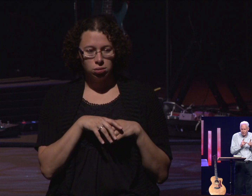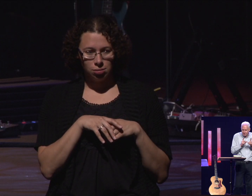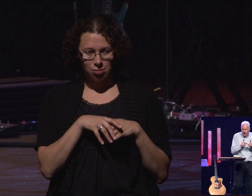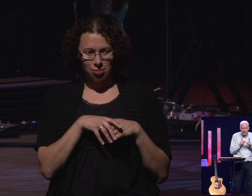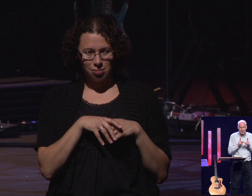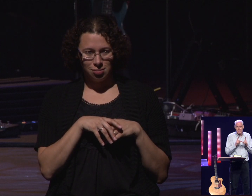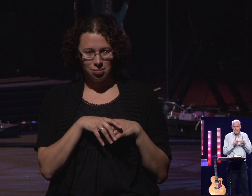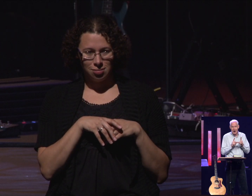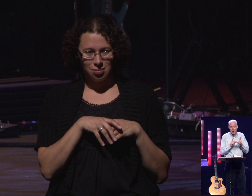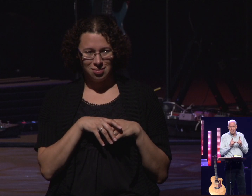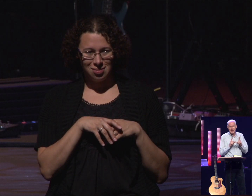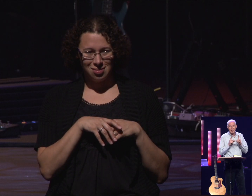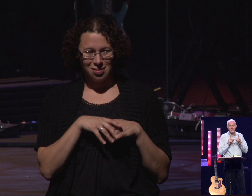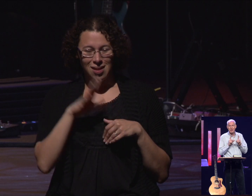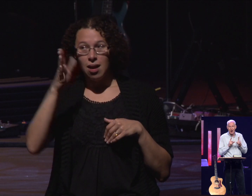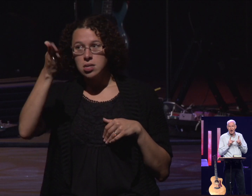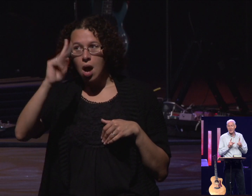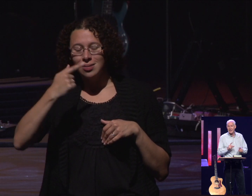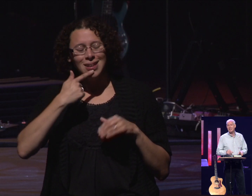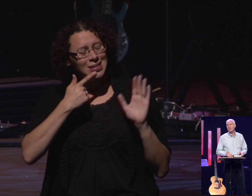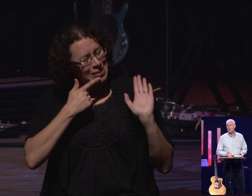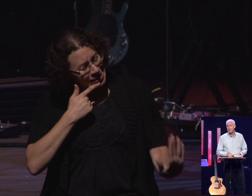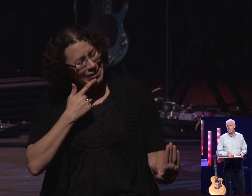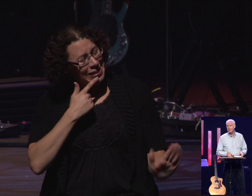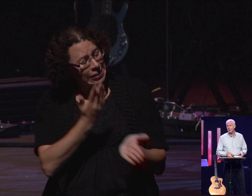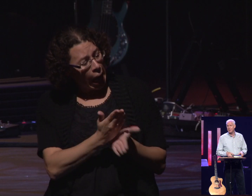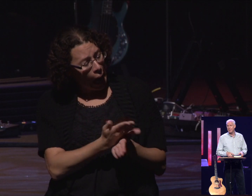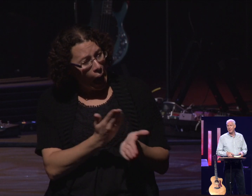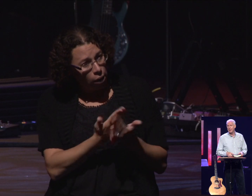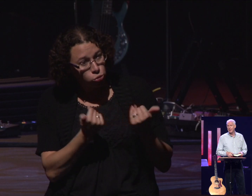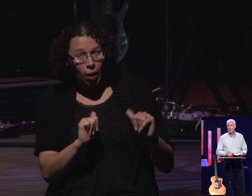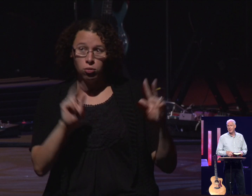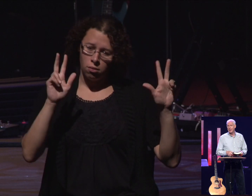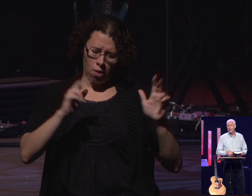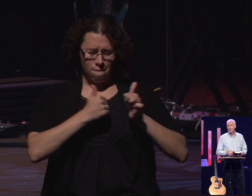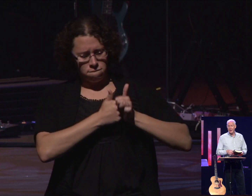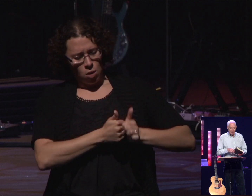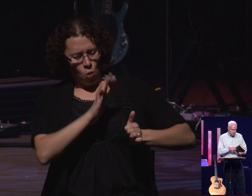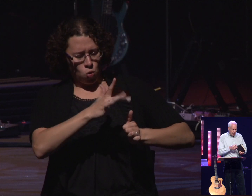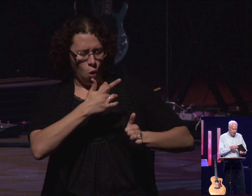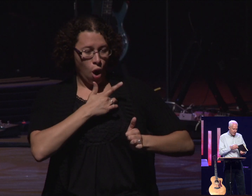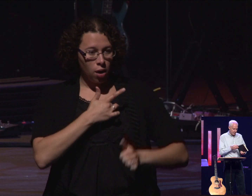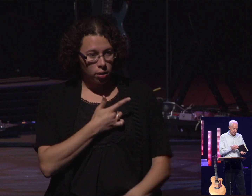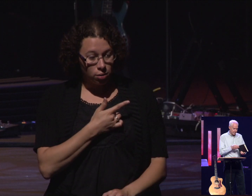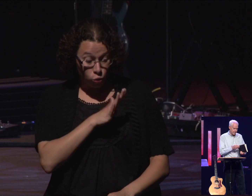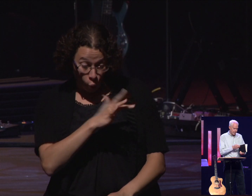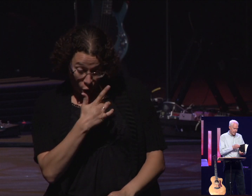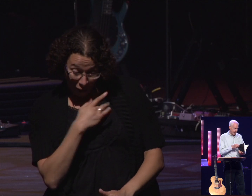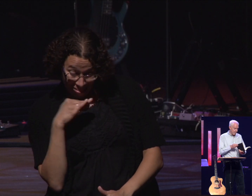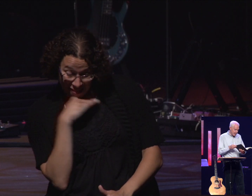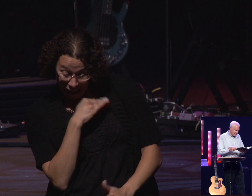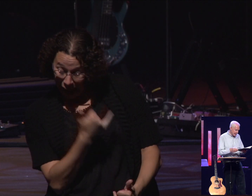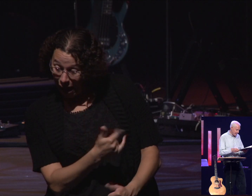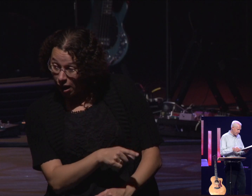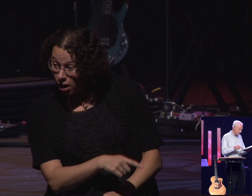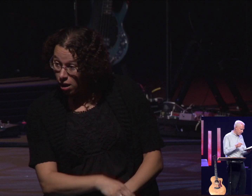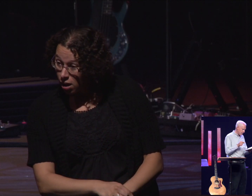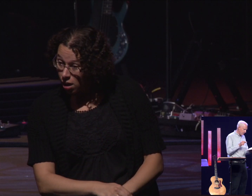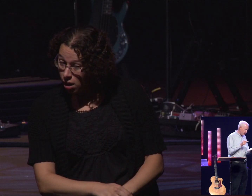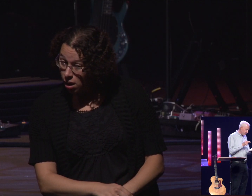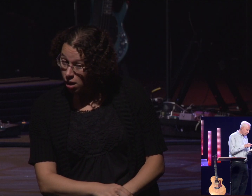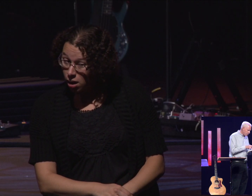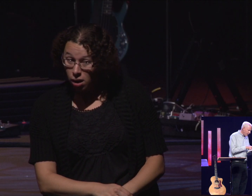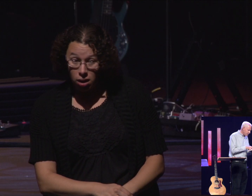says, don't follow your heart because your heart is deceitful. And it's wrong. Many times.